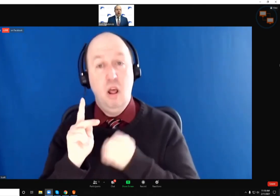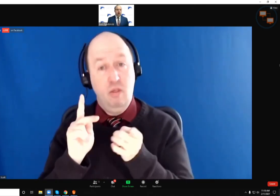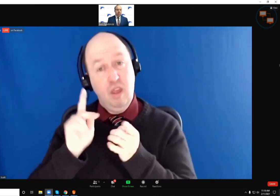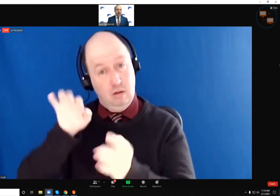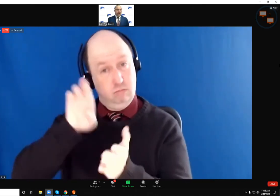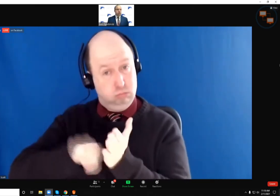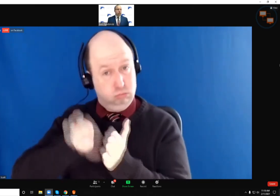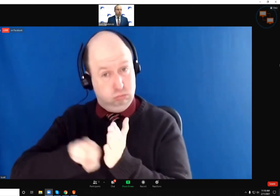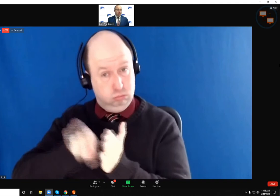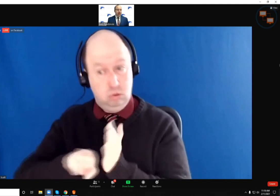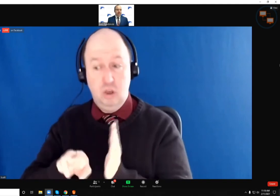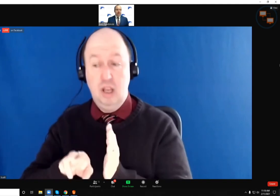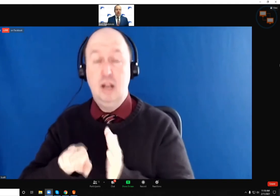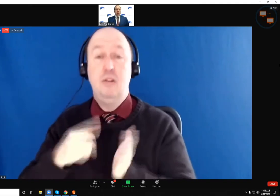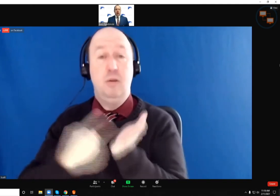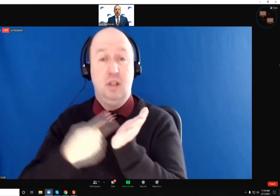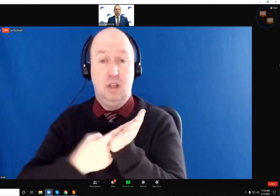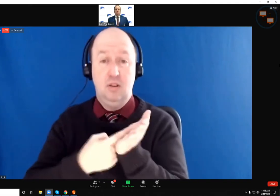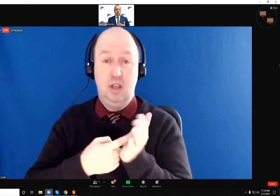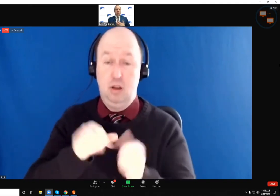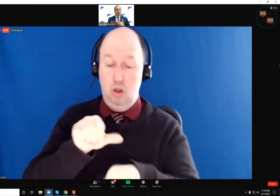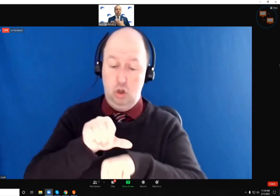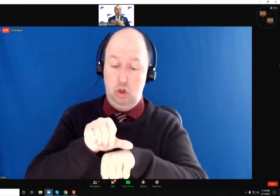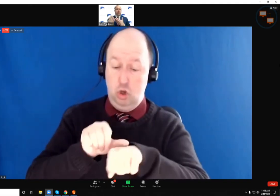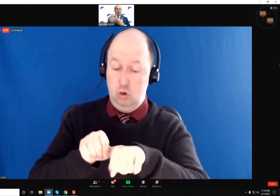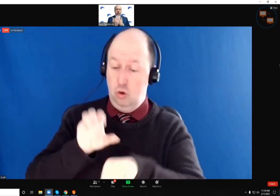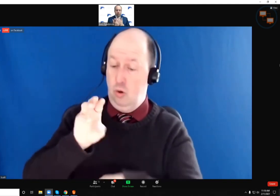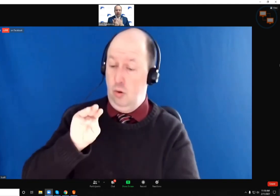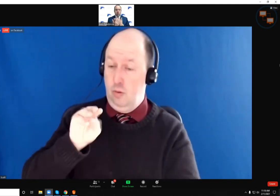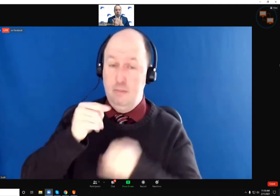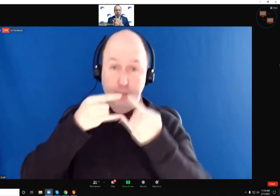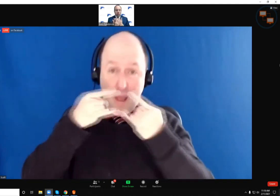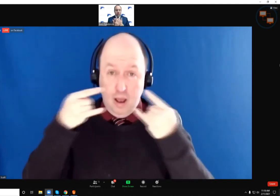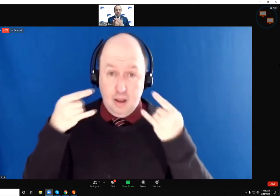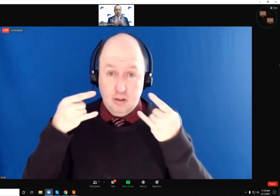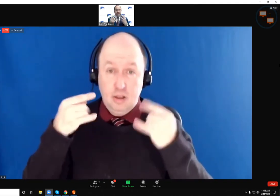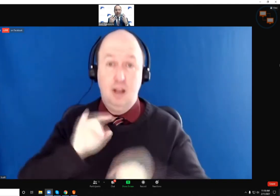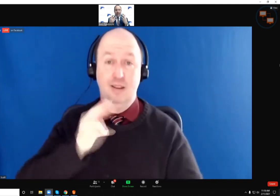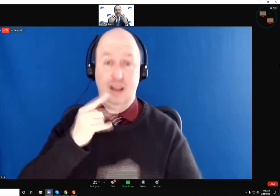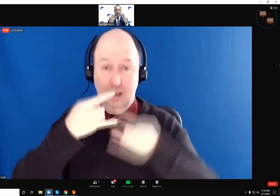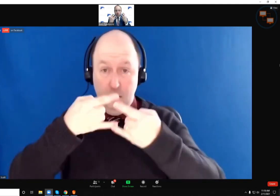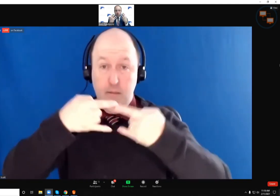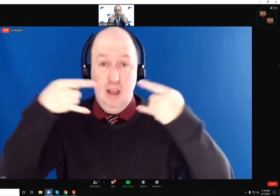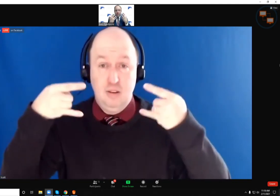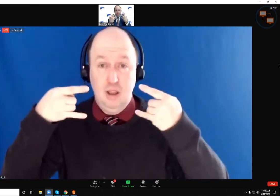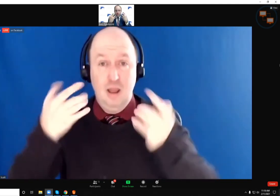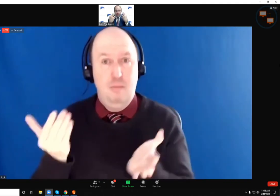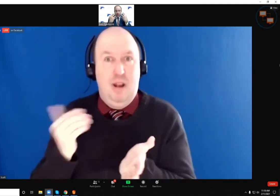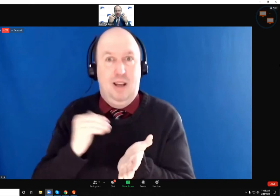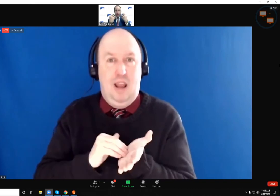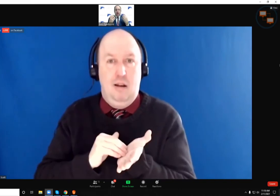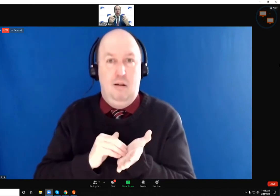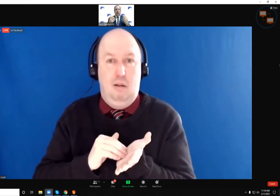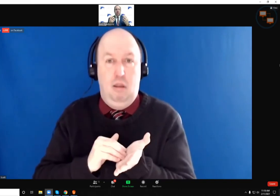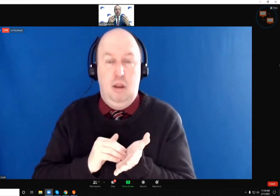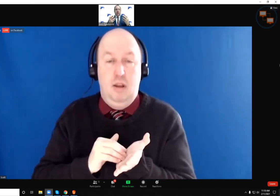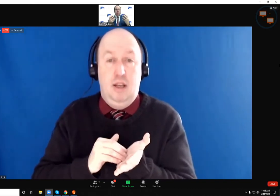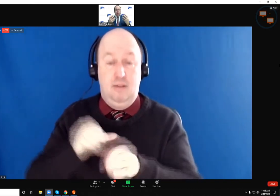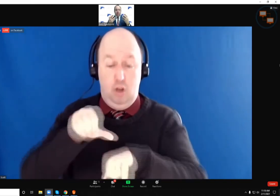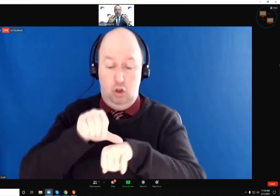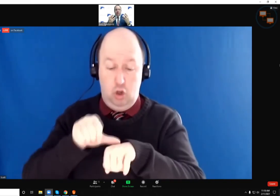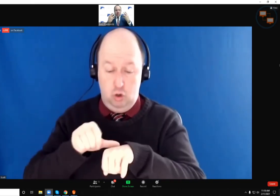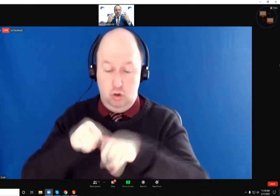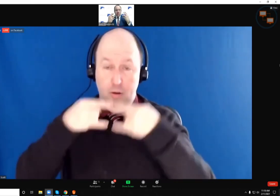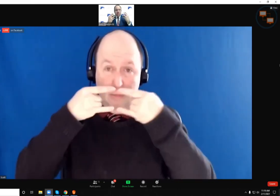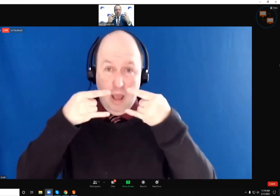They're talking about a surgical mask with another mask over it. But again, that surgical mask fits tightly. And then that